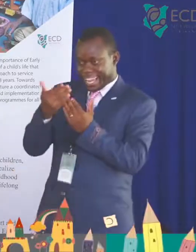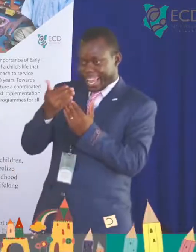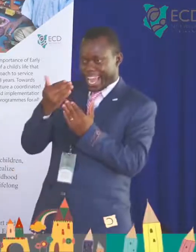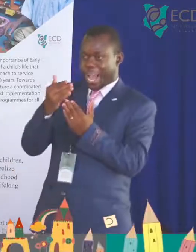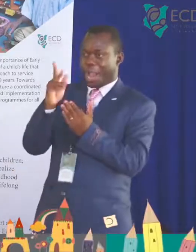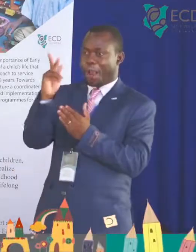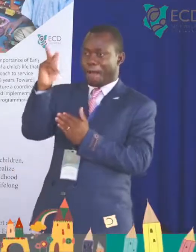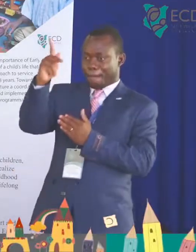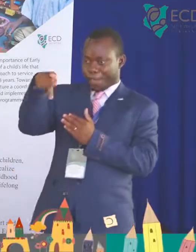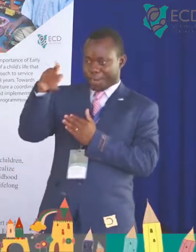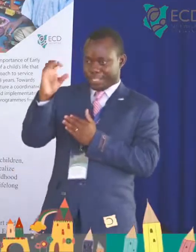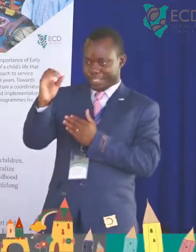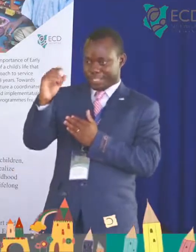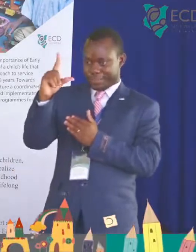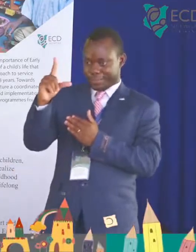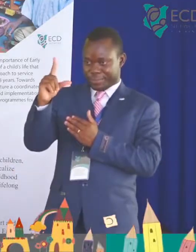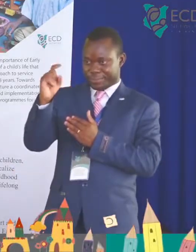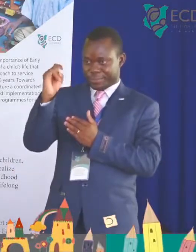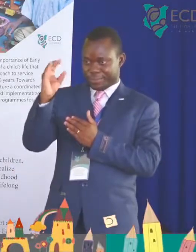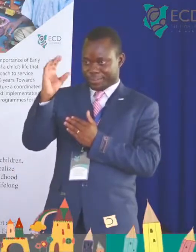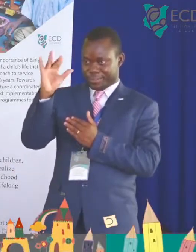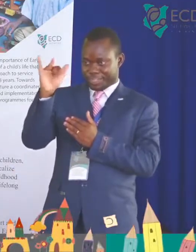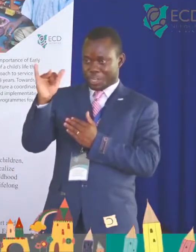in our panel institutions in Kenya.